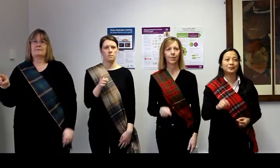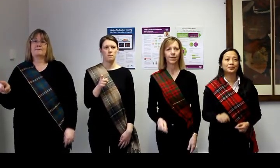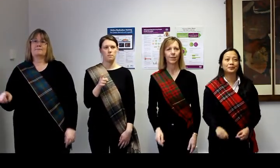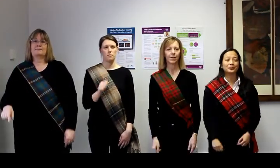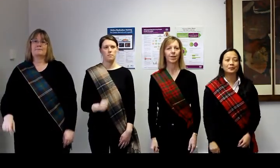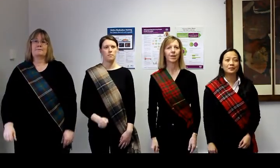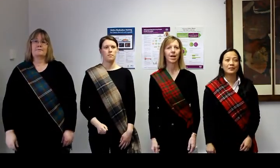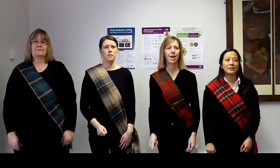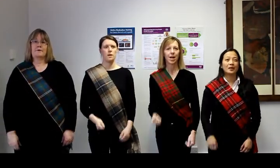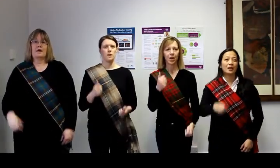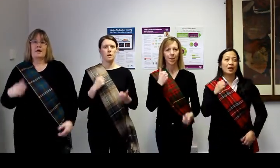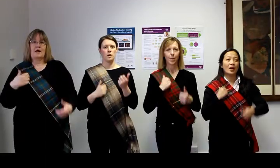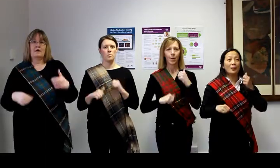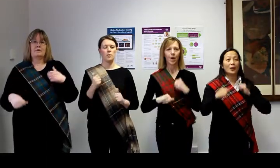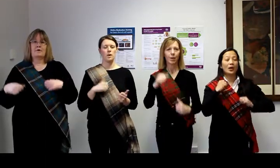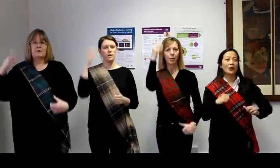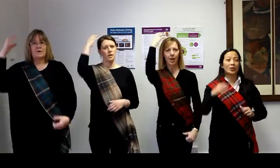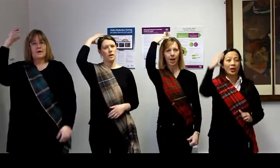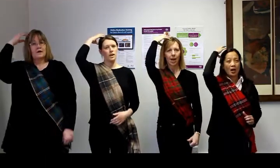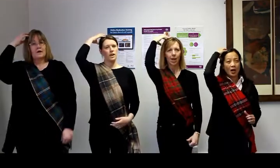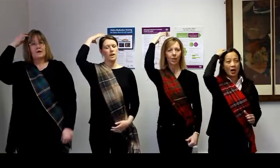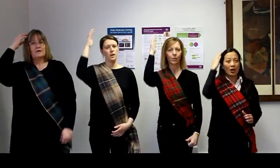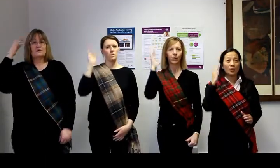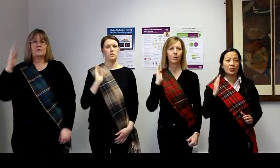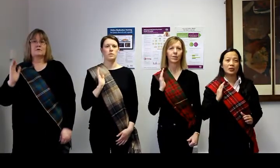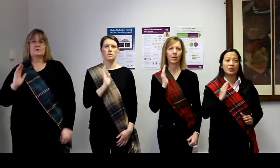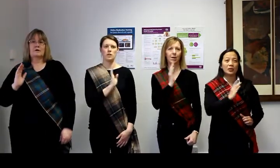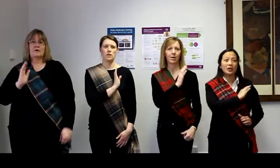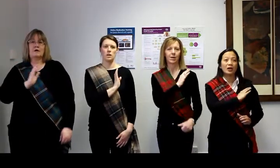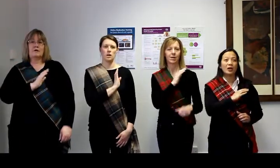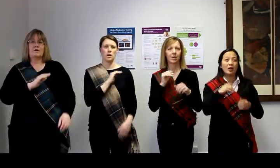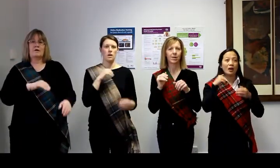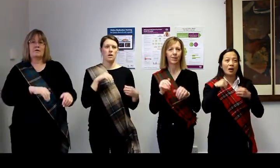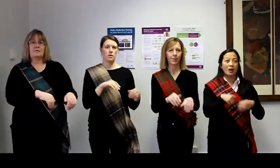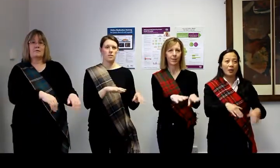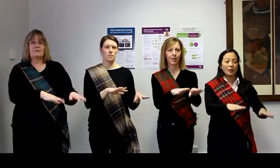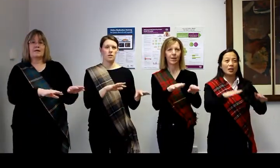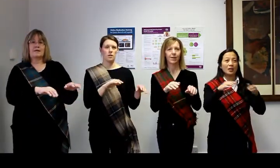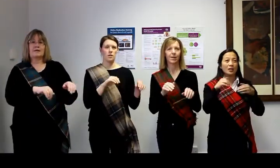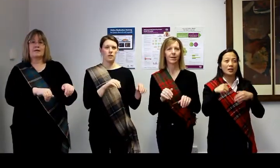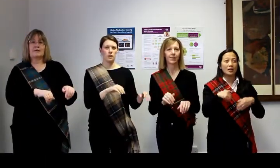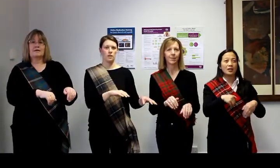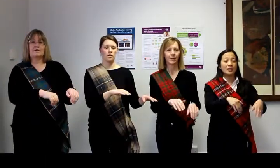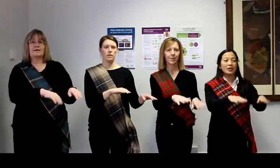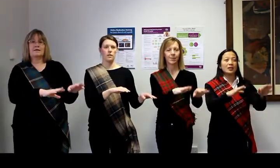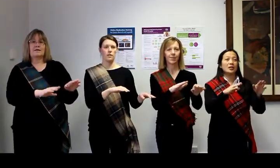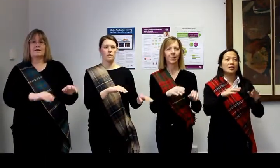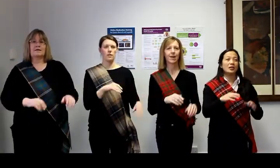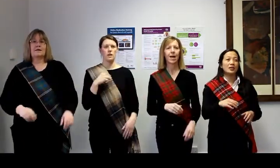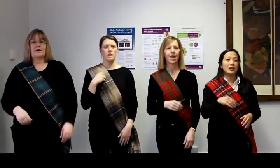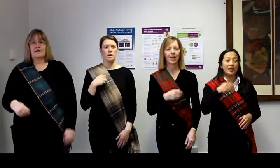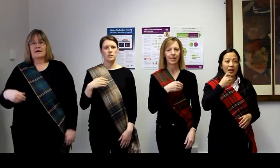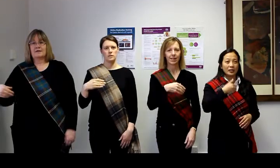Out in one's army, and